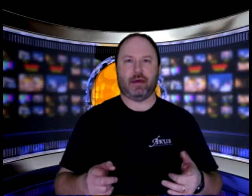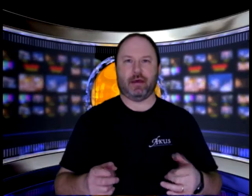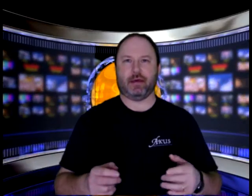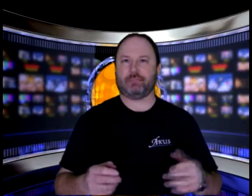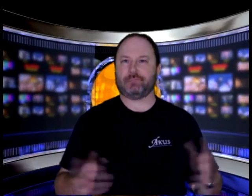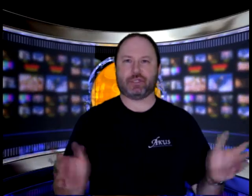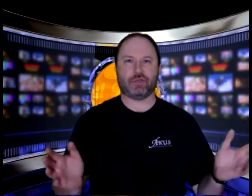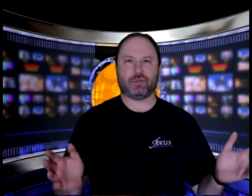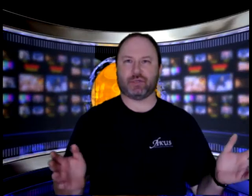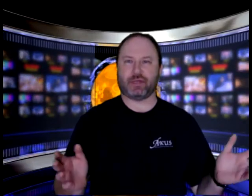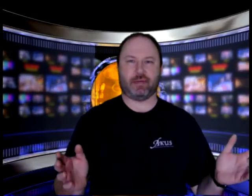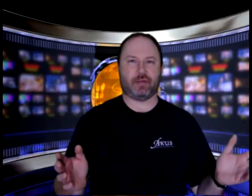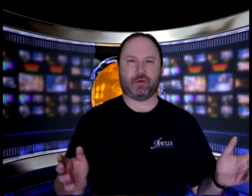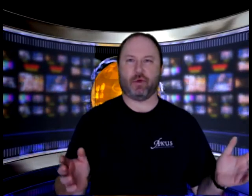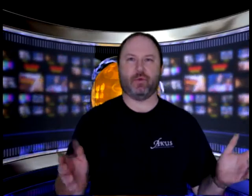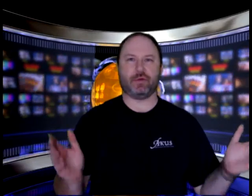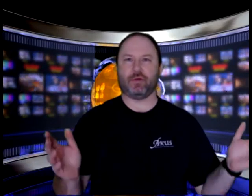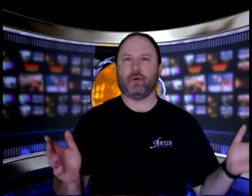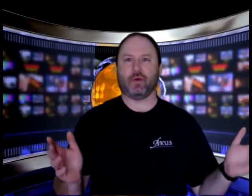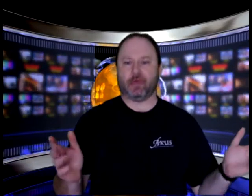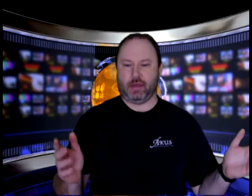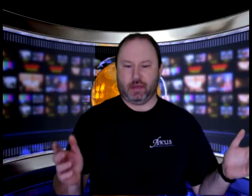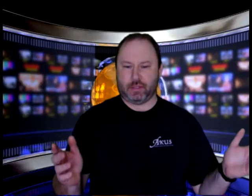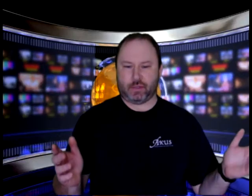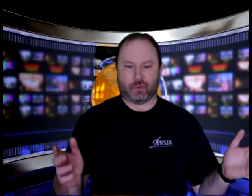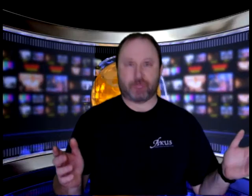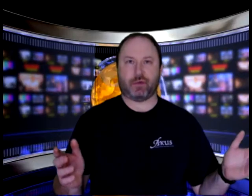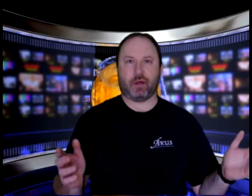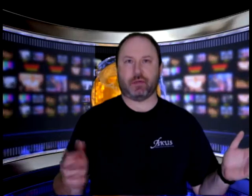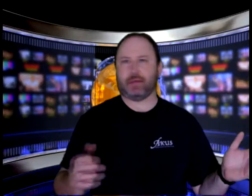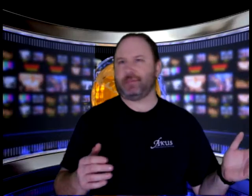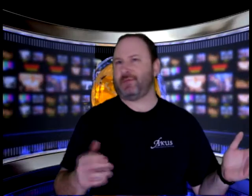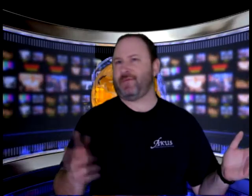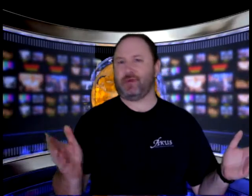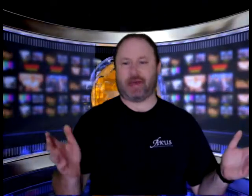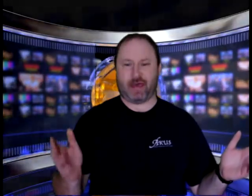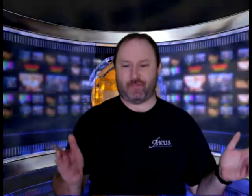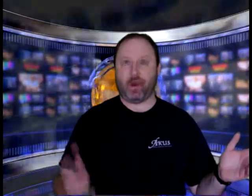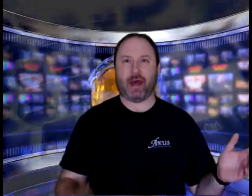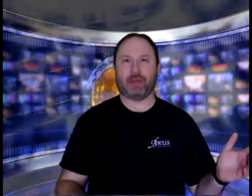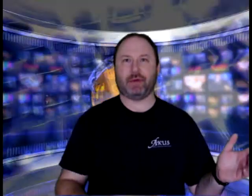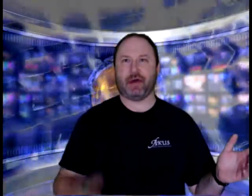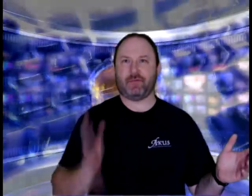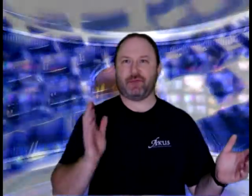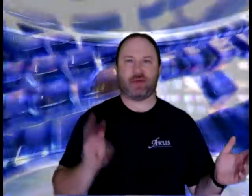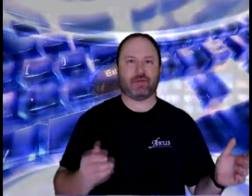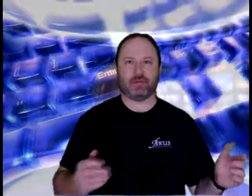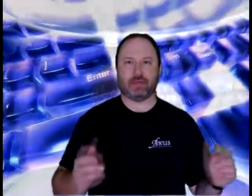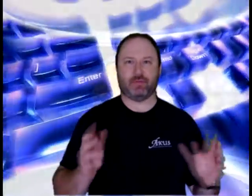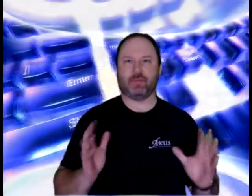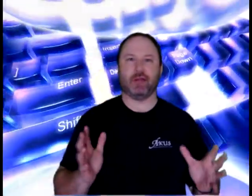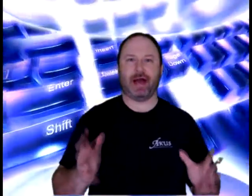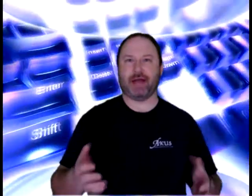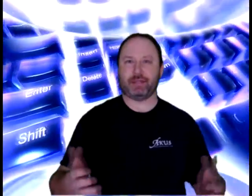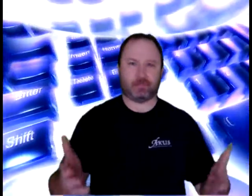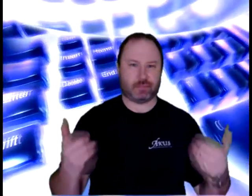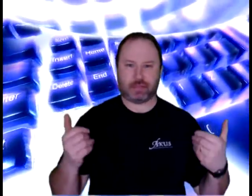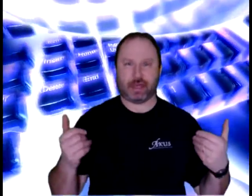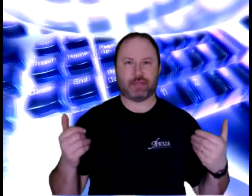just using what's coming in through an open door, source is probably a foot and a half wide by five feet deep of glass, that's